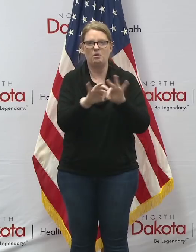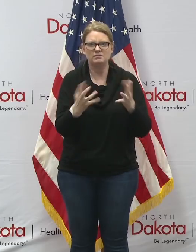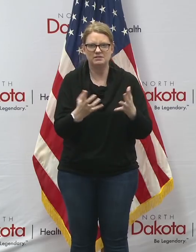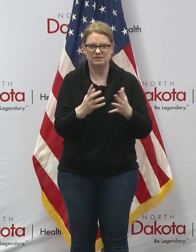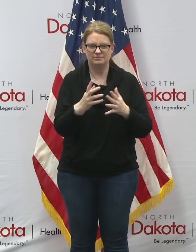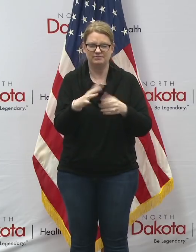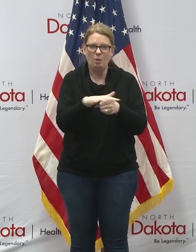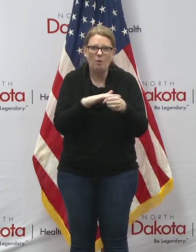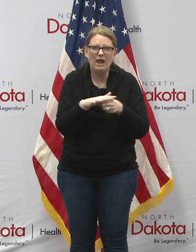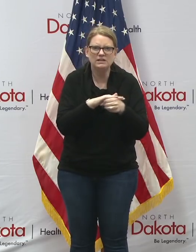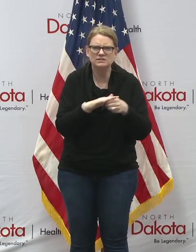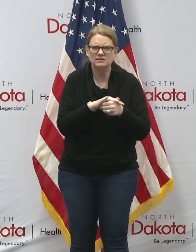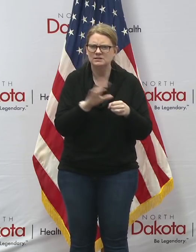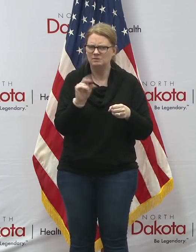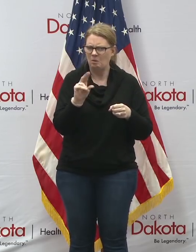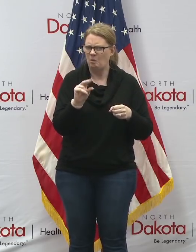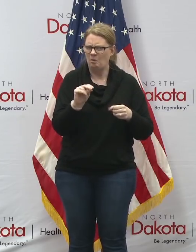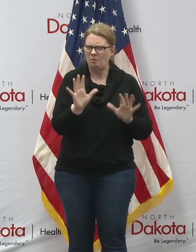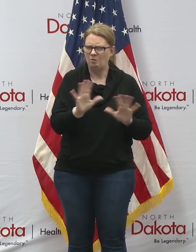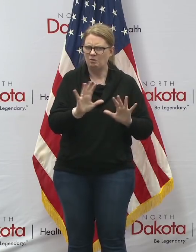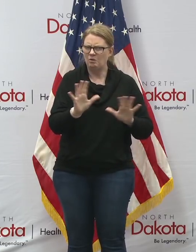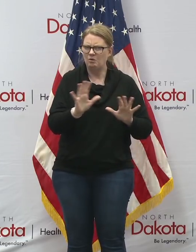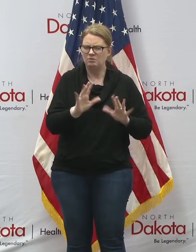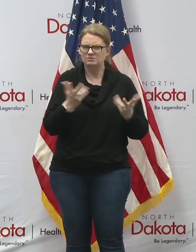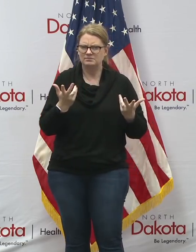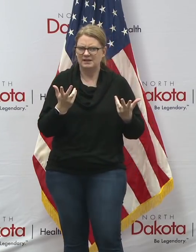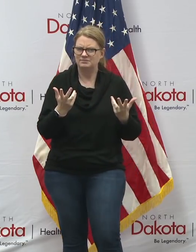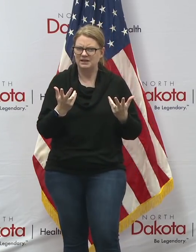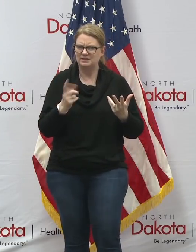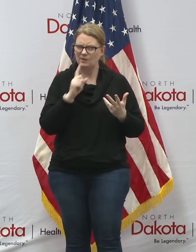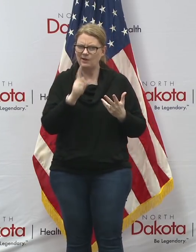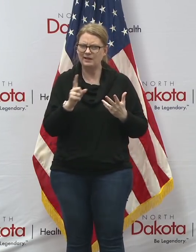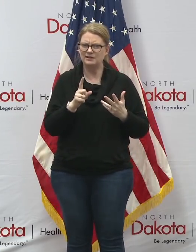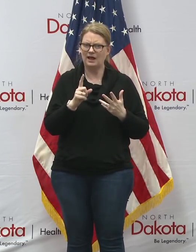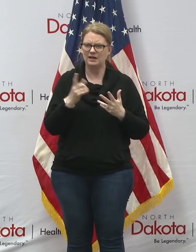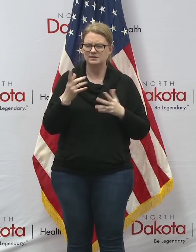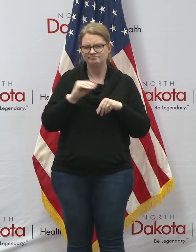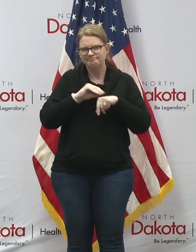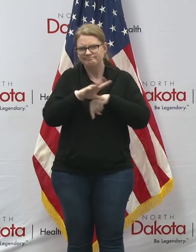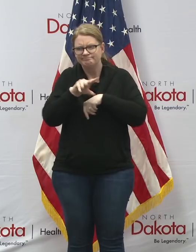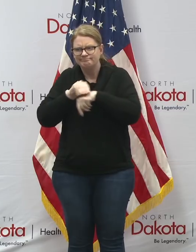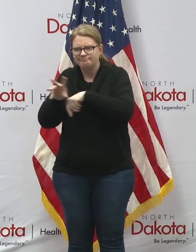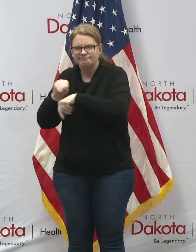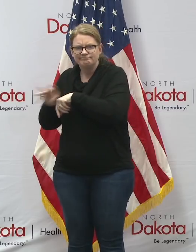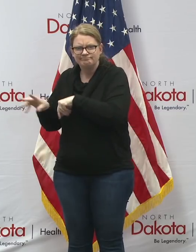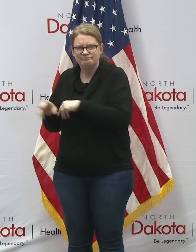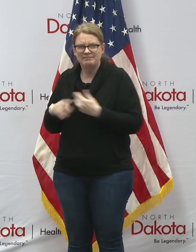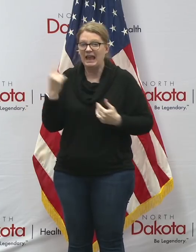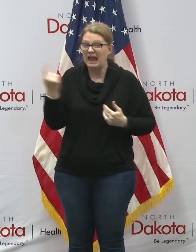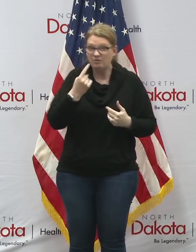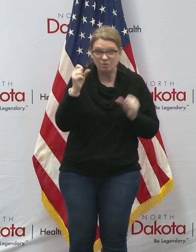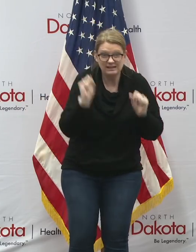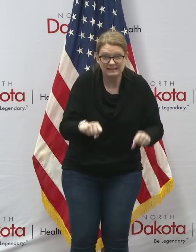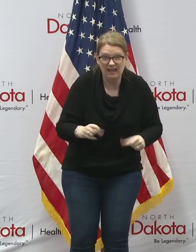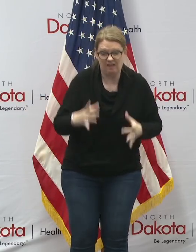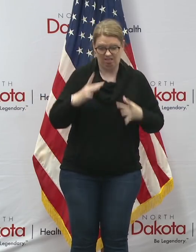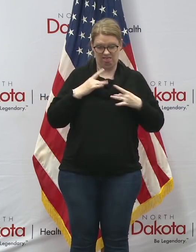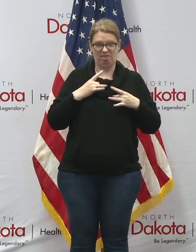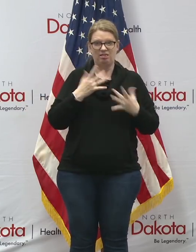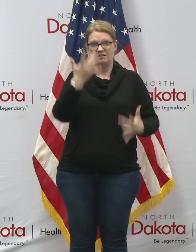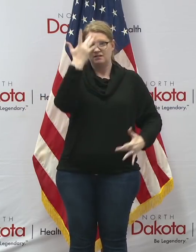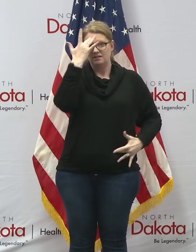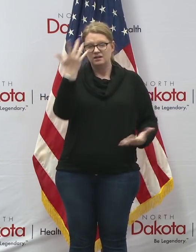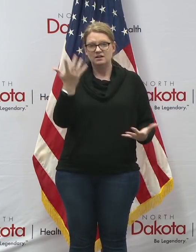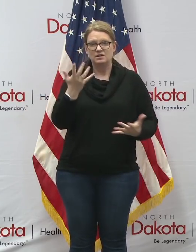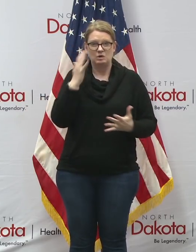way in terms of humans and so everybody's susceptible to this we know that it's more susceptible to people that are